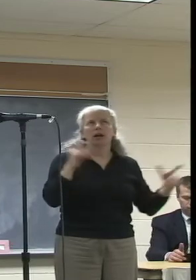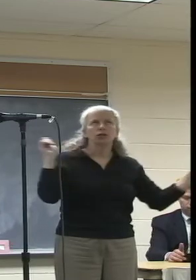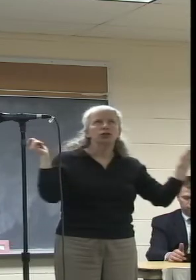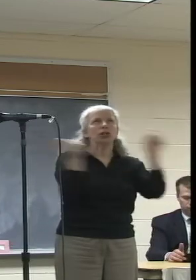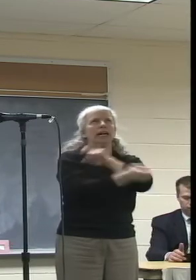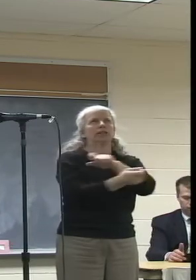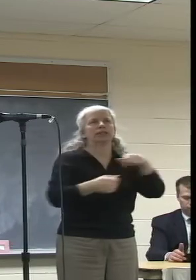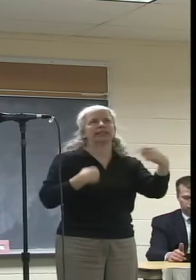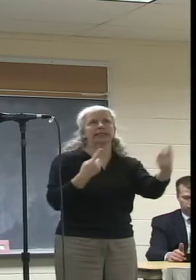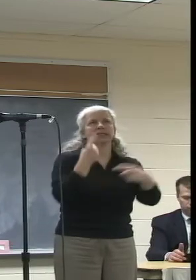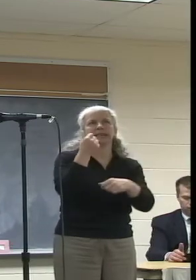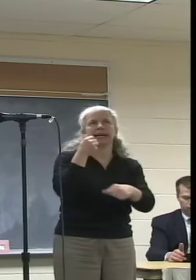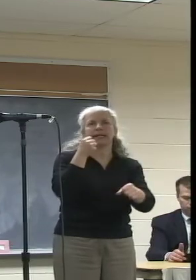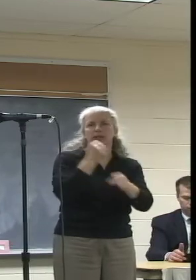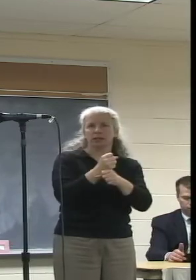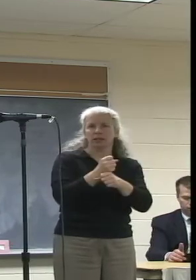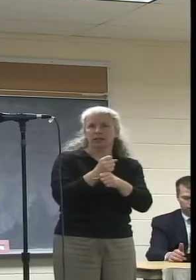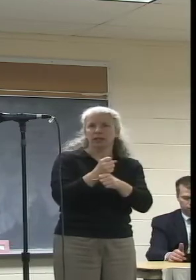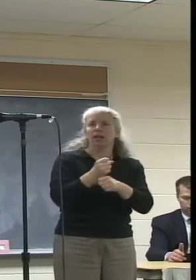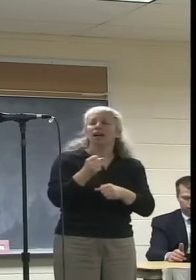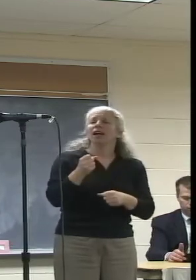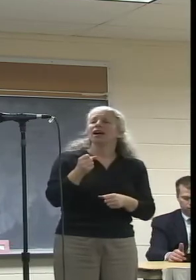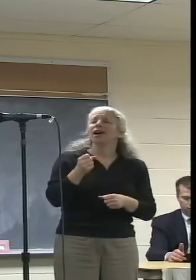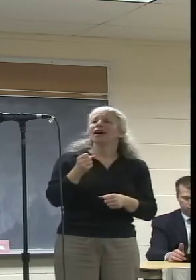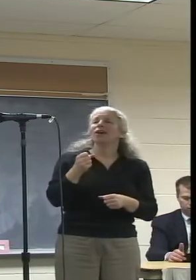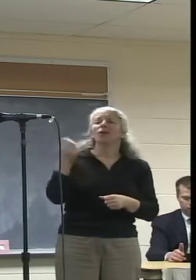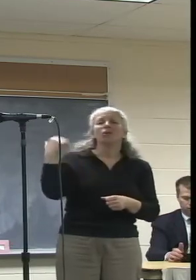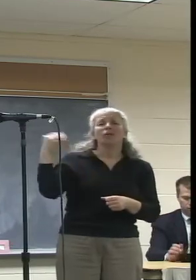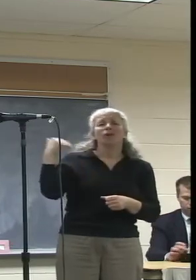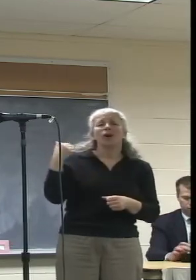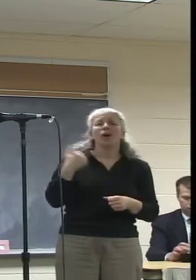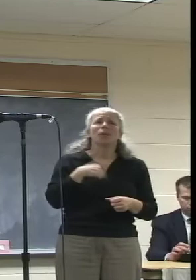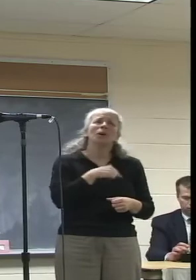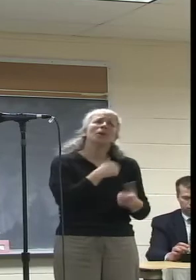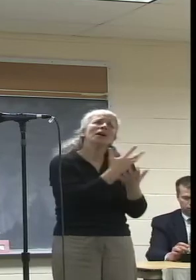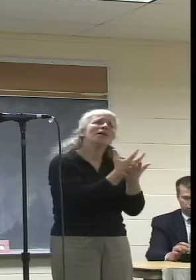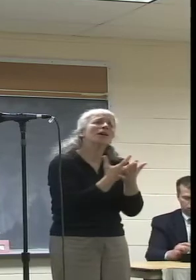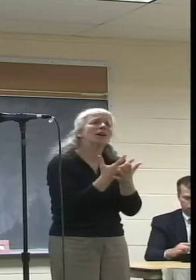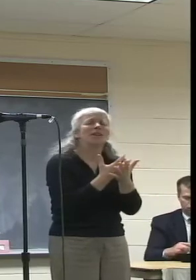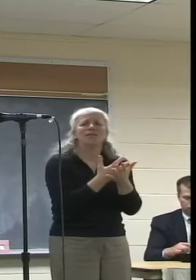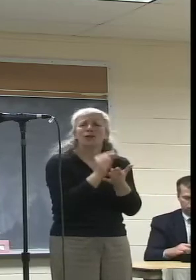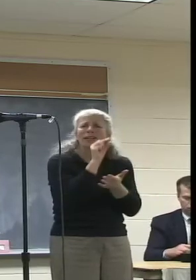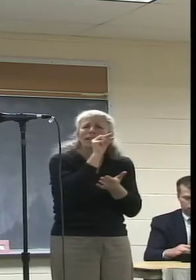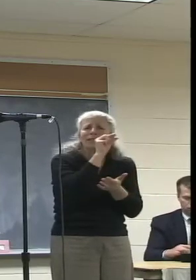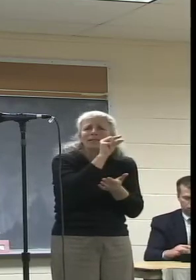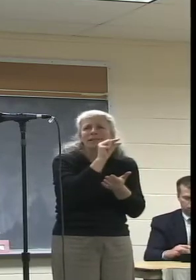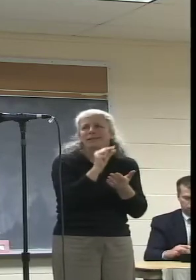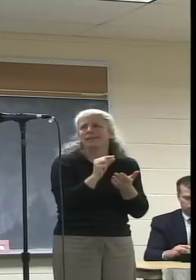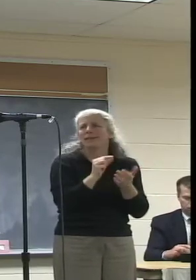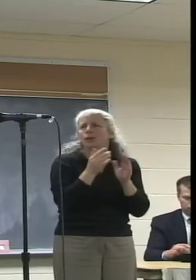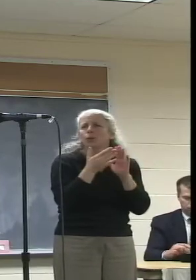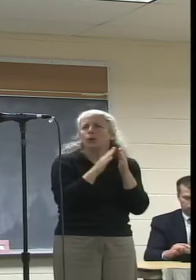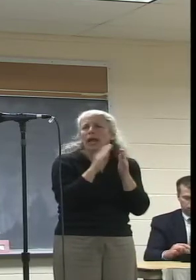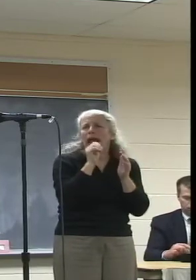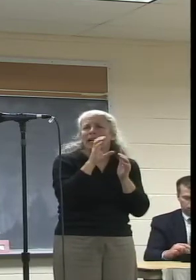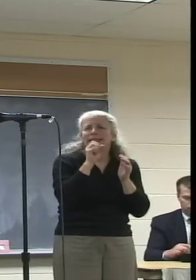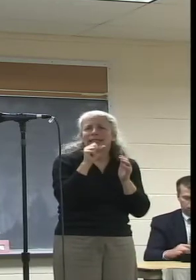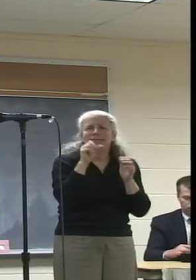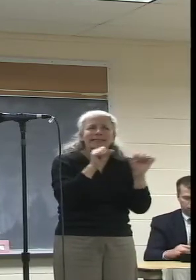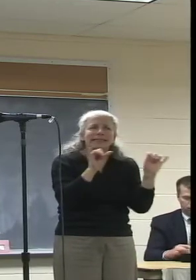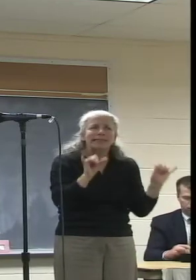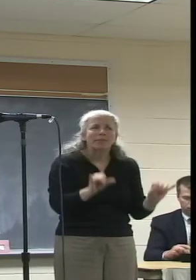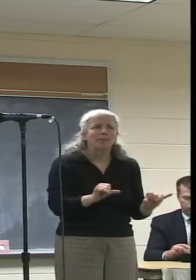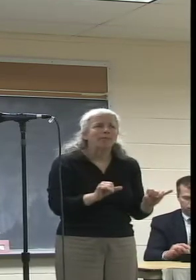ago when we were appealing for the meagerest of community access systems.